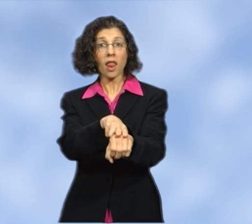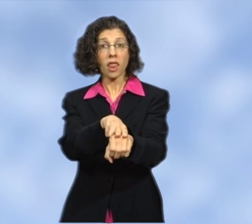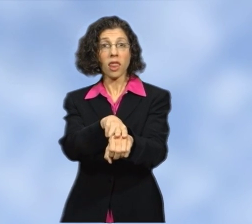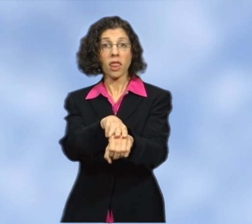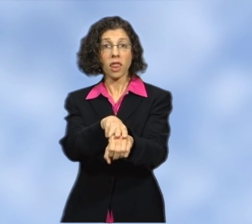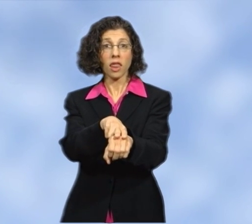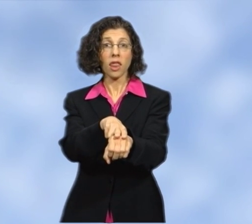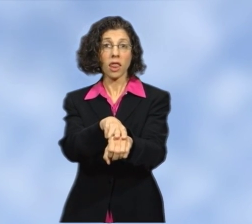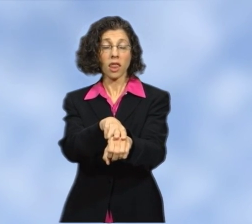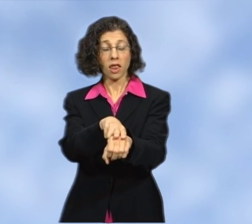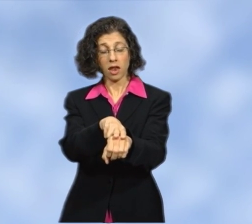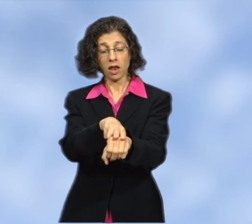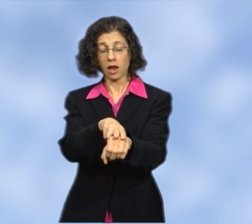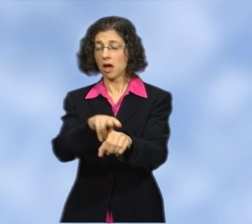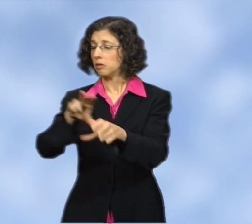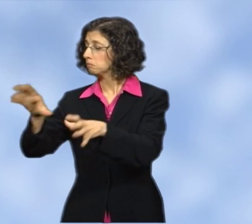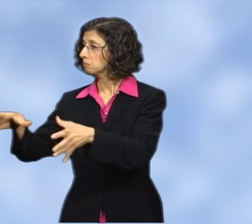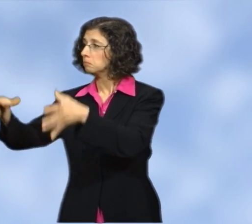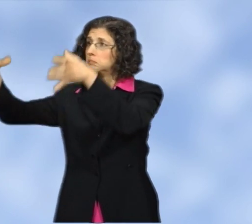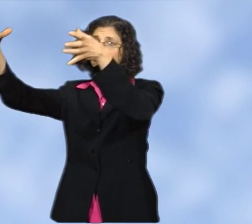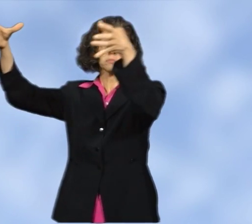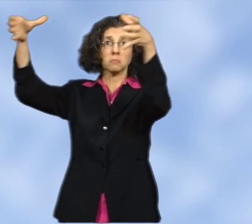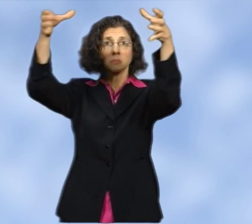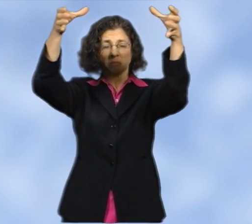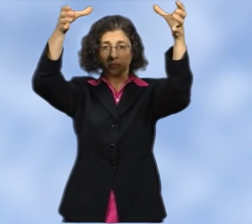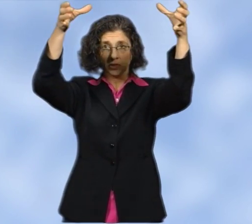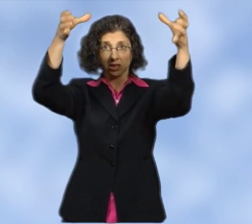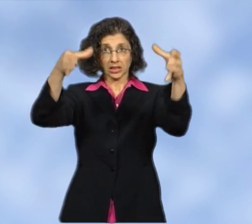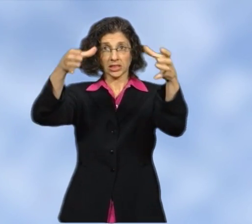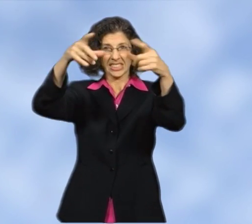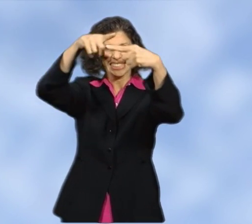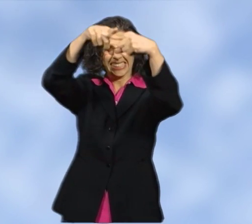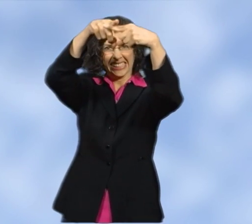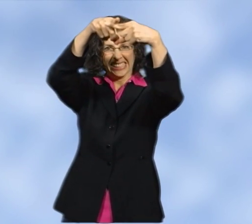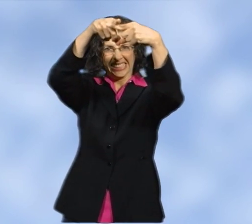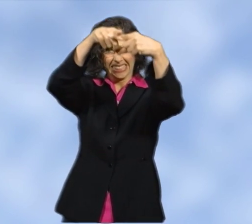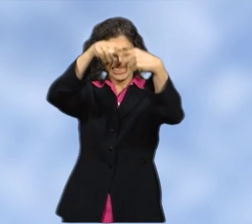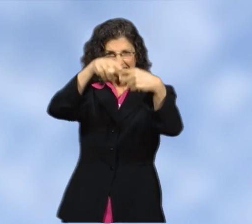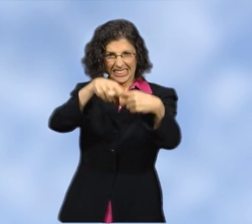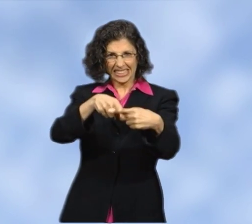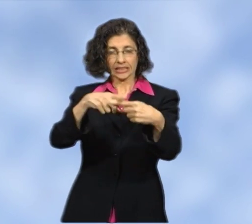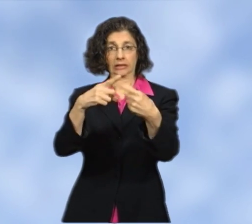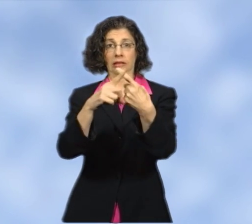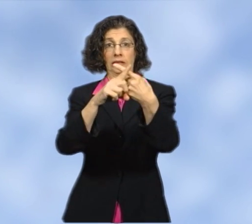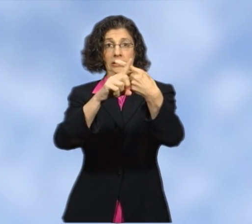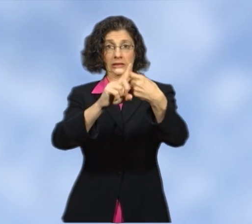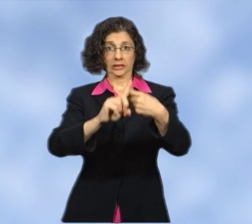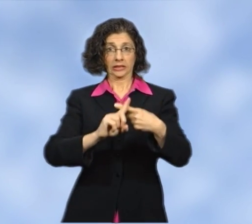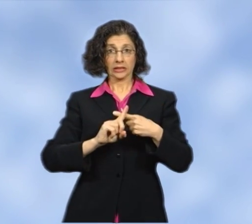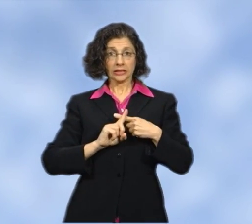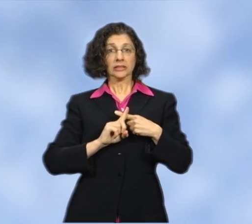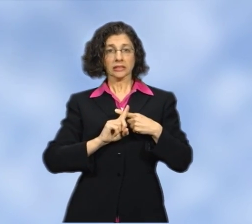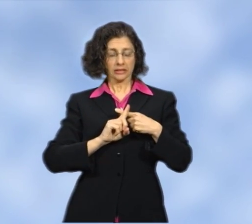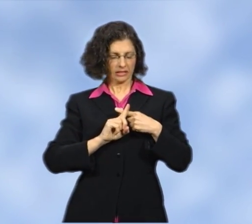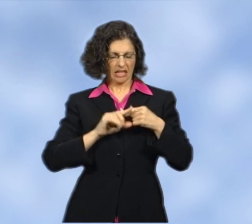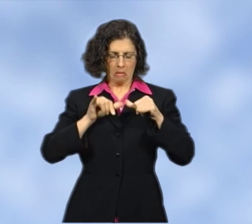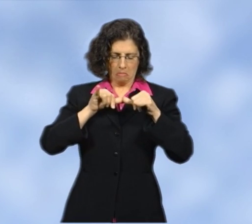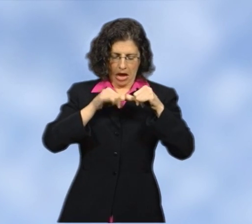into the doctor's office daily for treatment. Initially, the machinery is placed over the